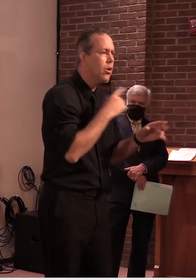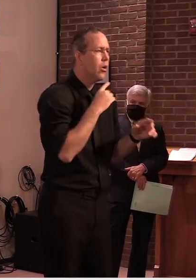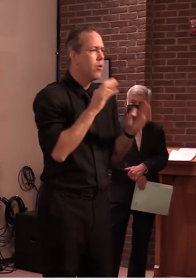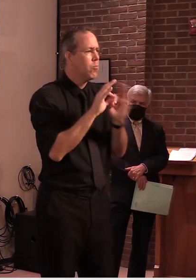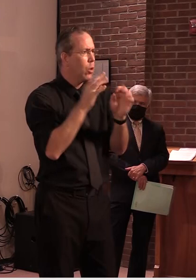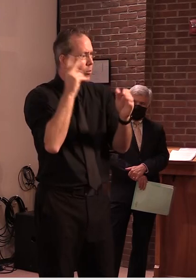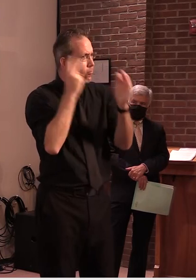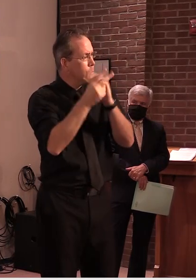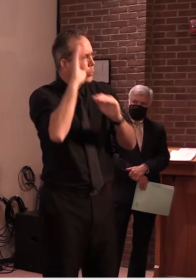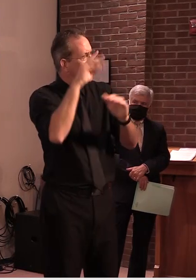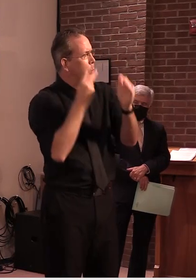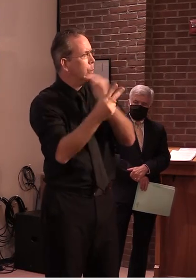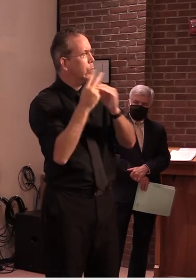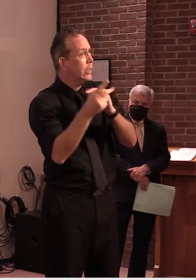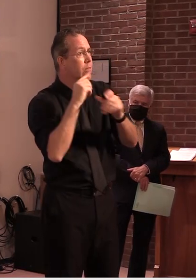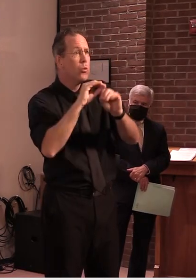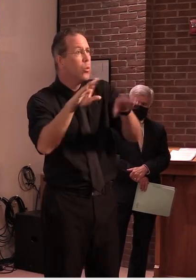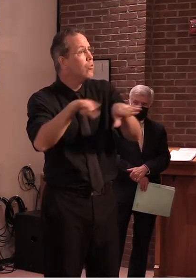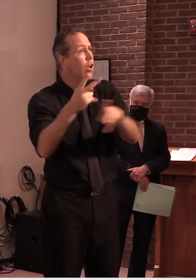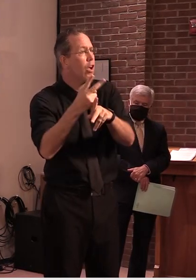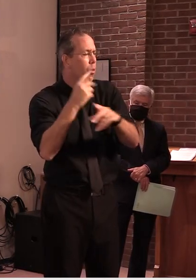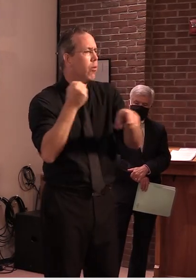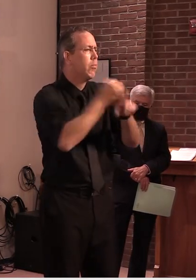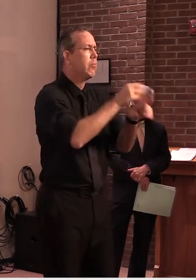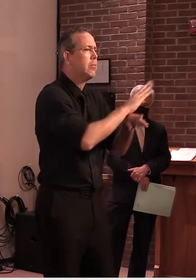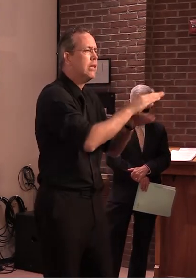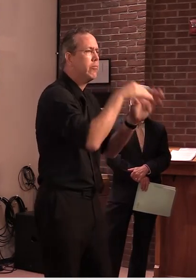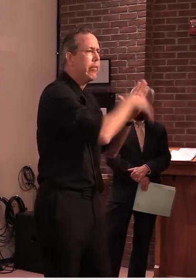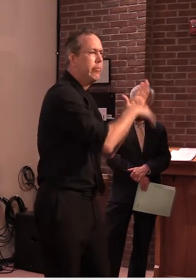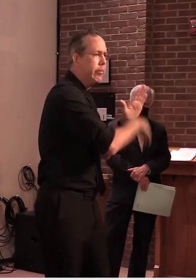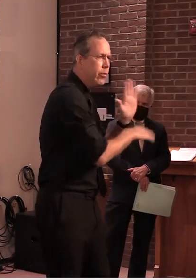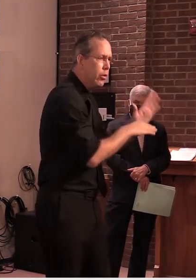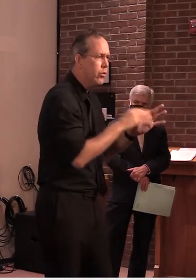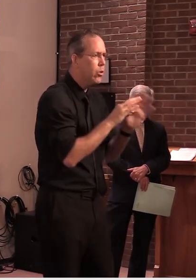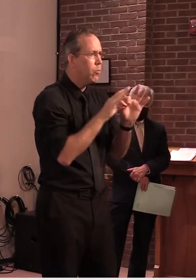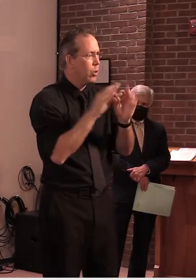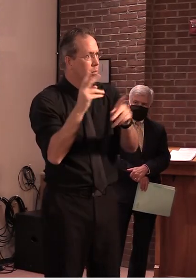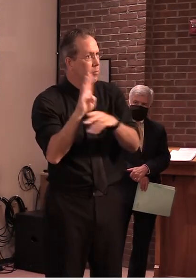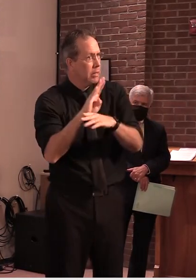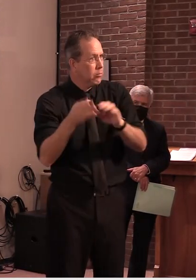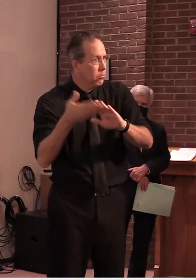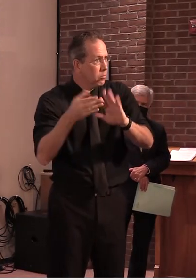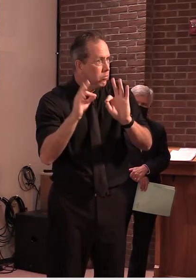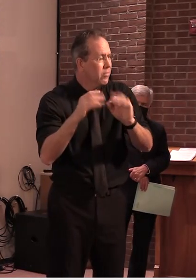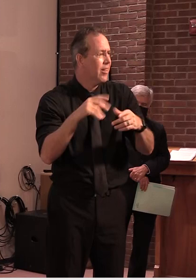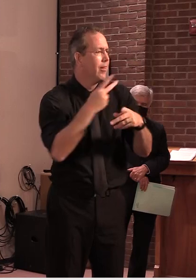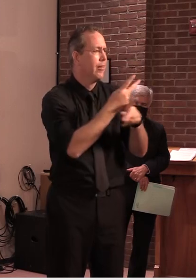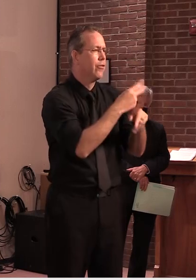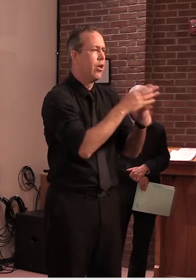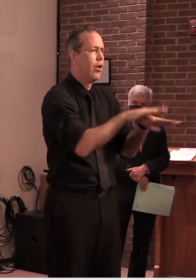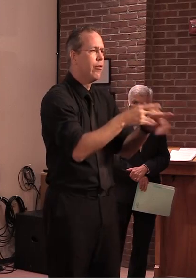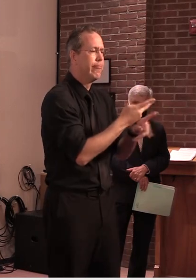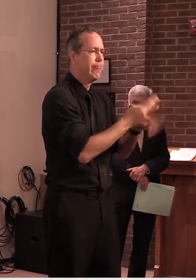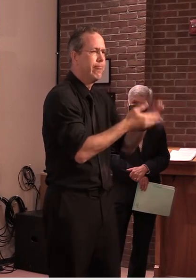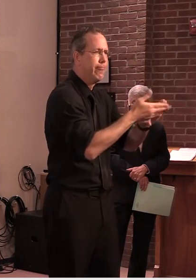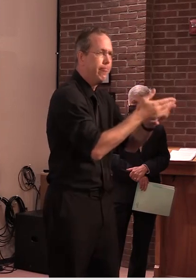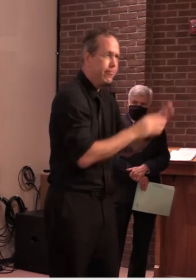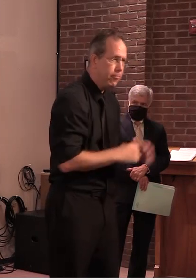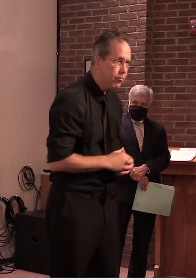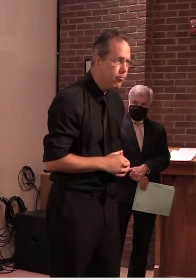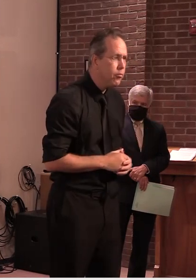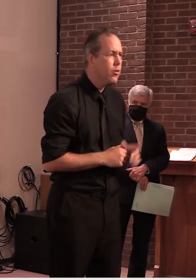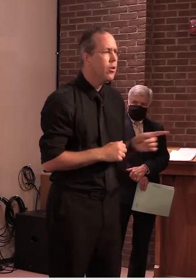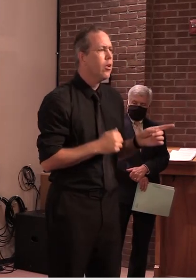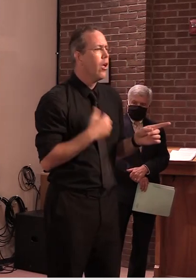what we did. But I think it was essential in making sure that we're at the point we are today to make sure that we have the